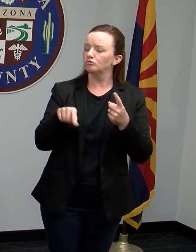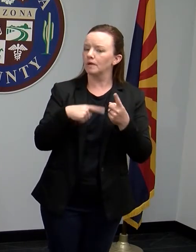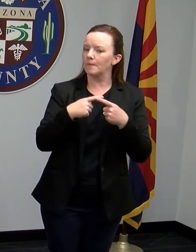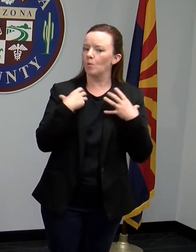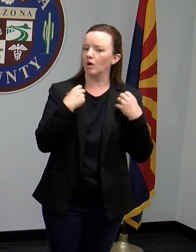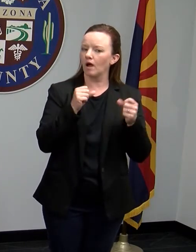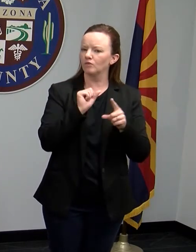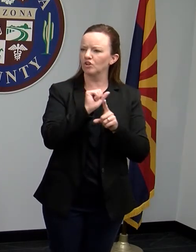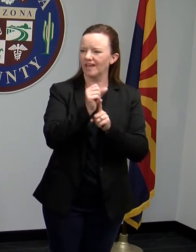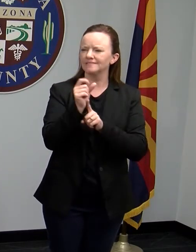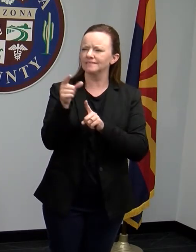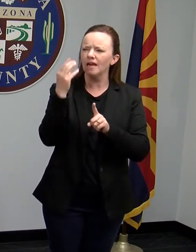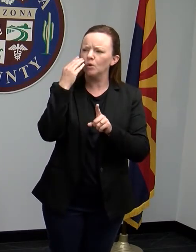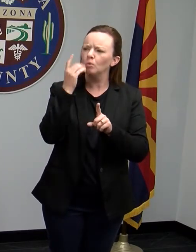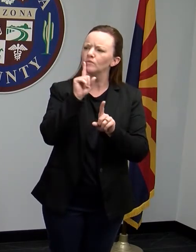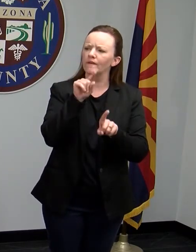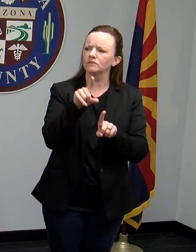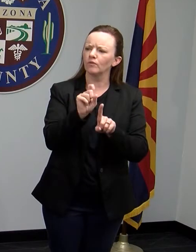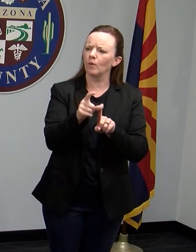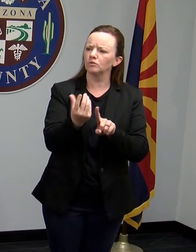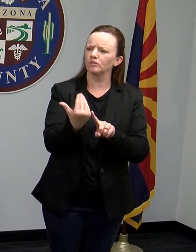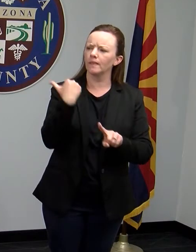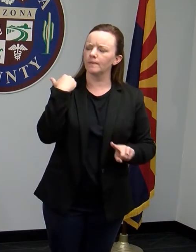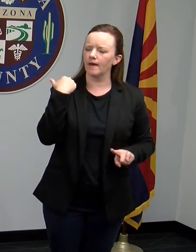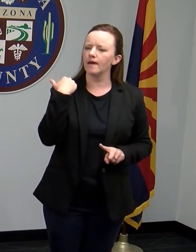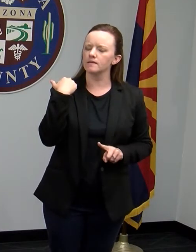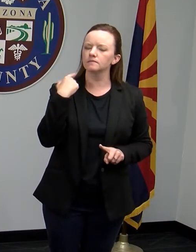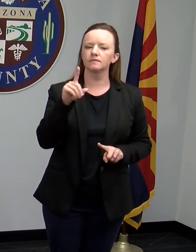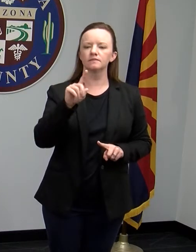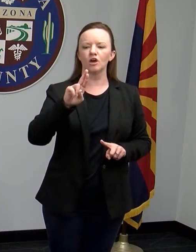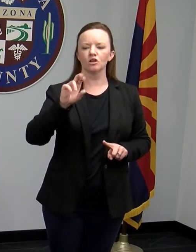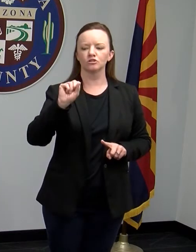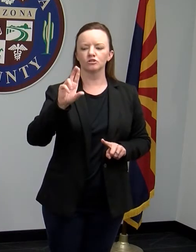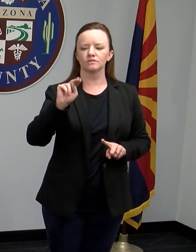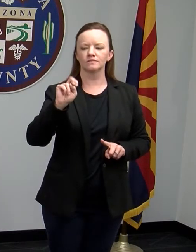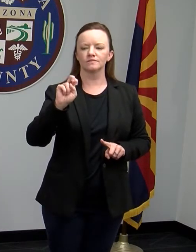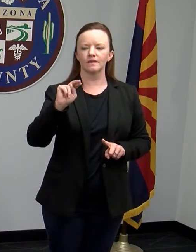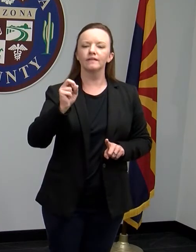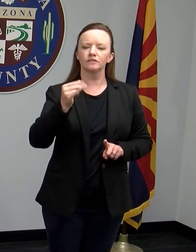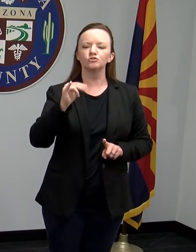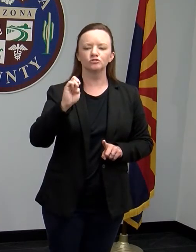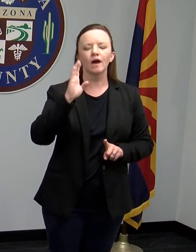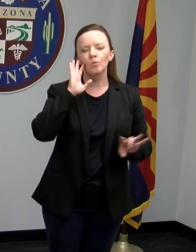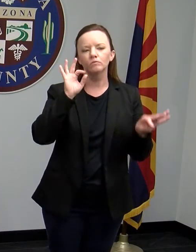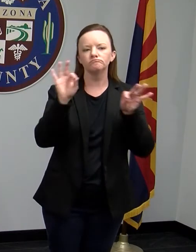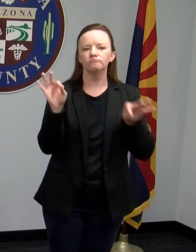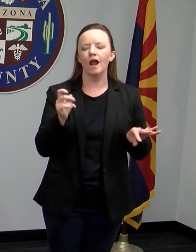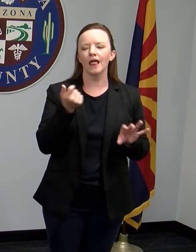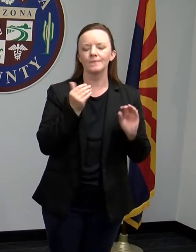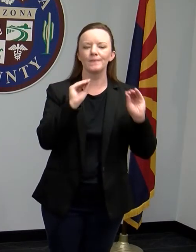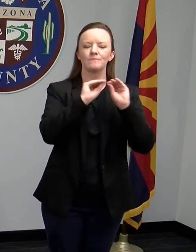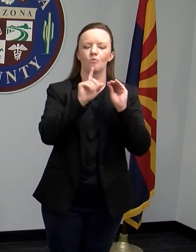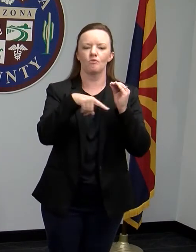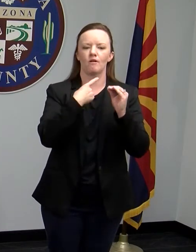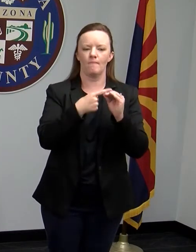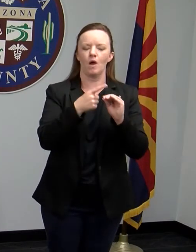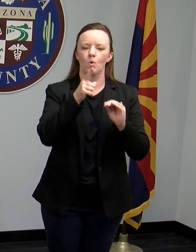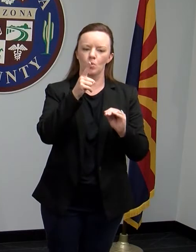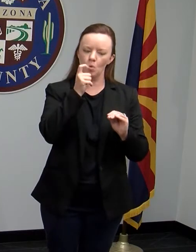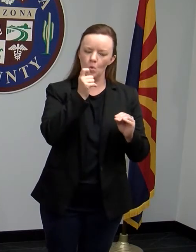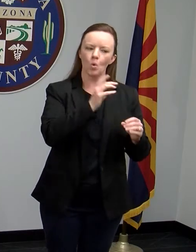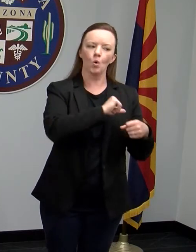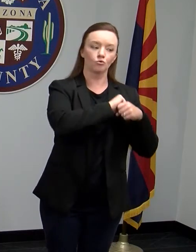tracking that I know you've answered this question in the past and dr. son and shine will talk a little bit more about recovered cases and